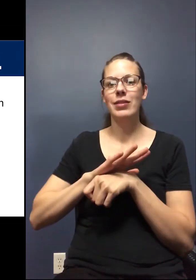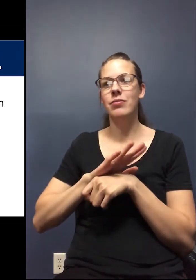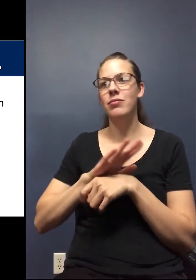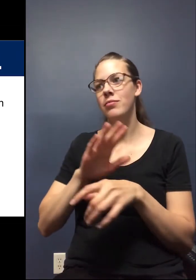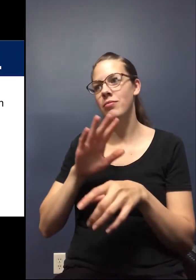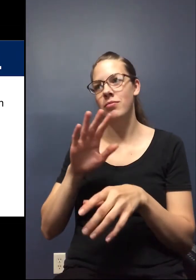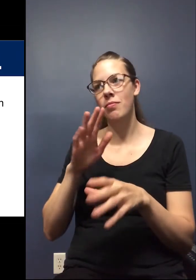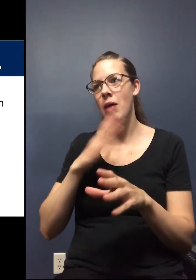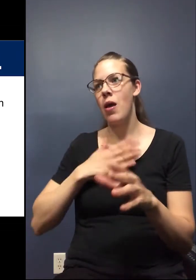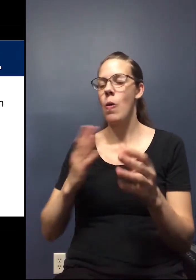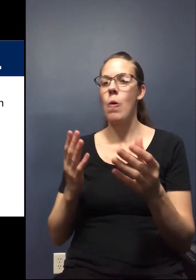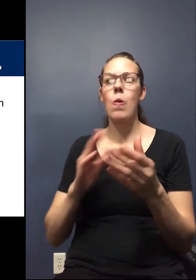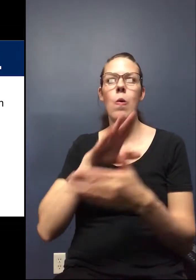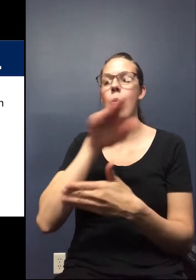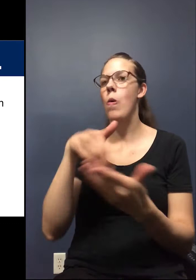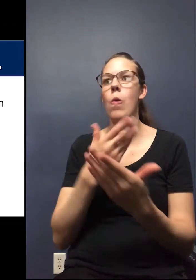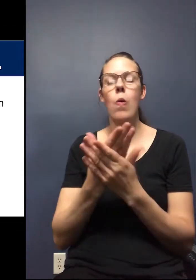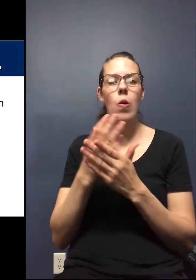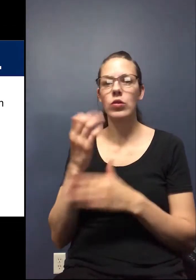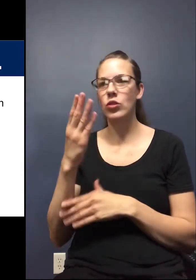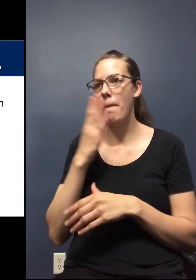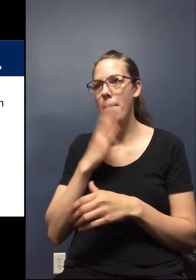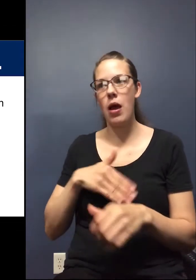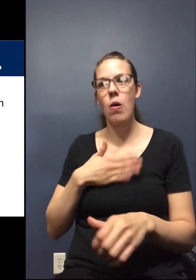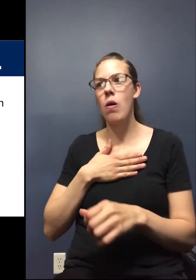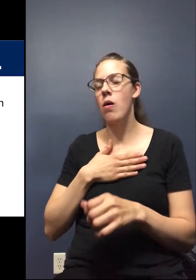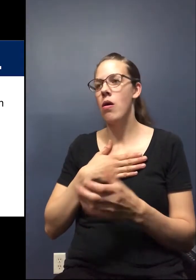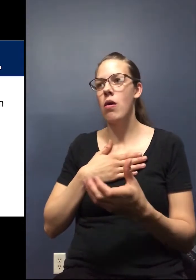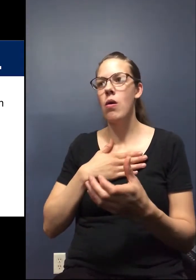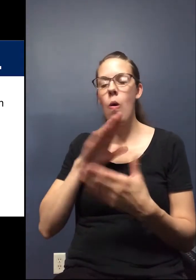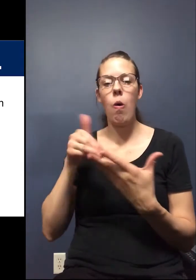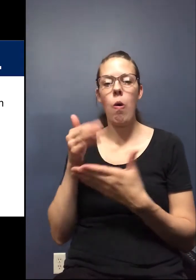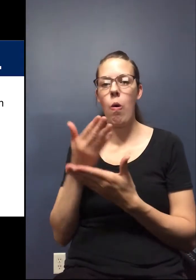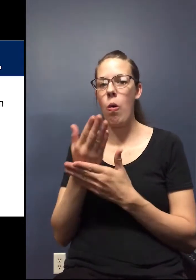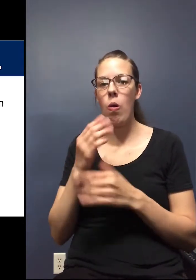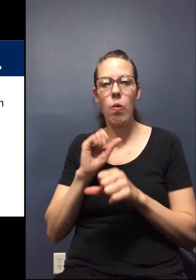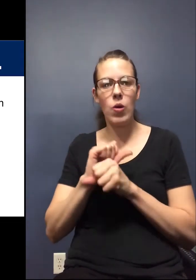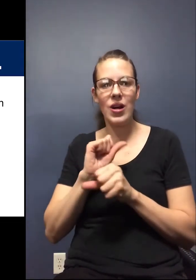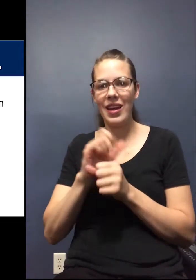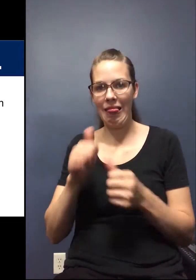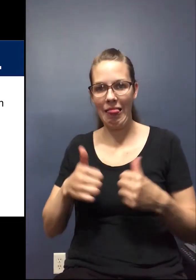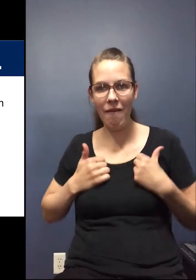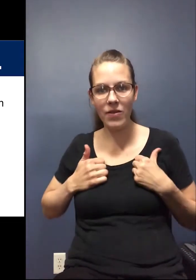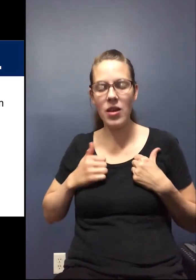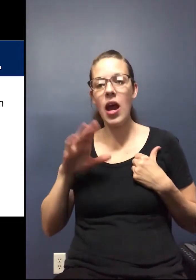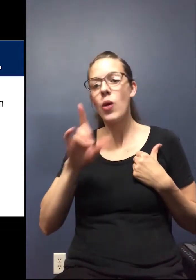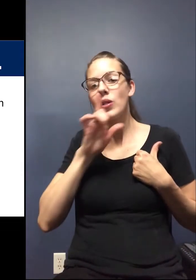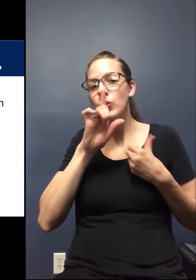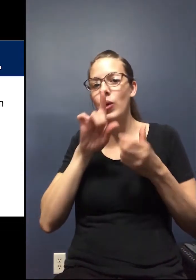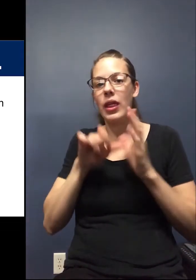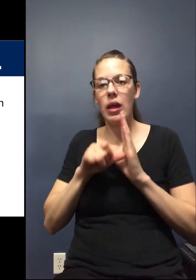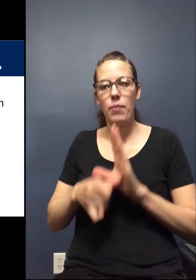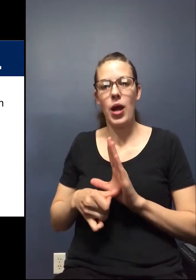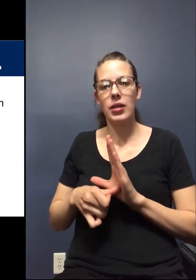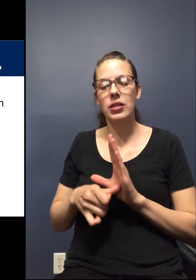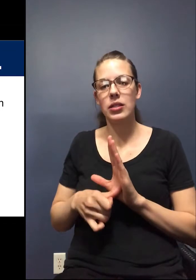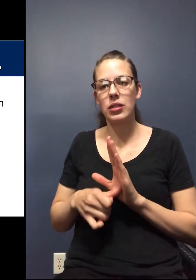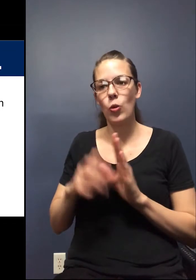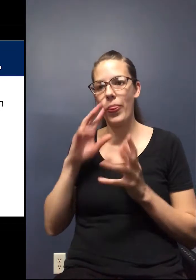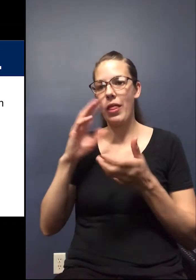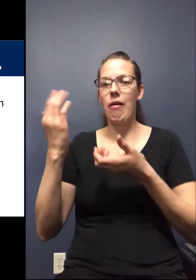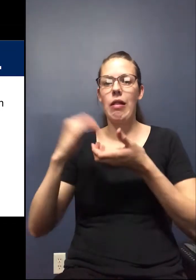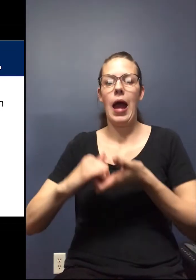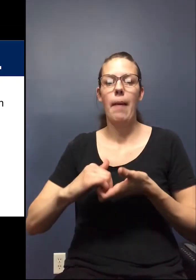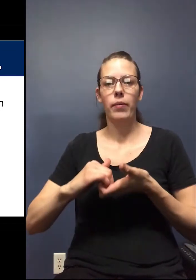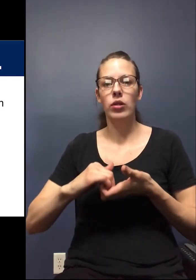has COVID-19 has pretty much taken all over all of my working life. So, but I do have to say, I was really impressed with the